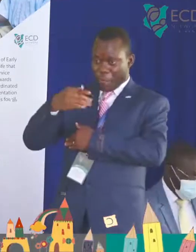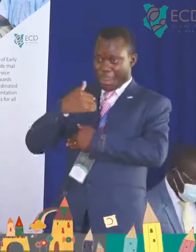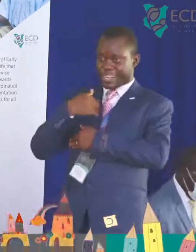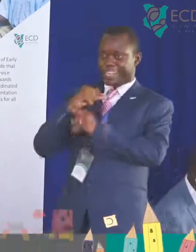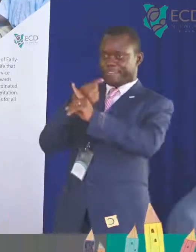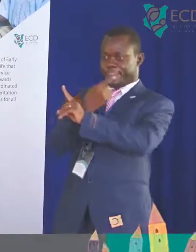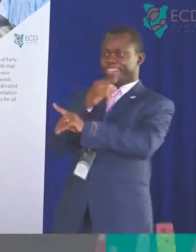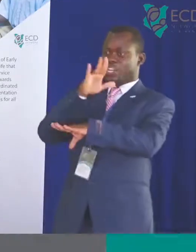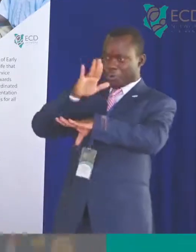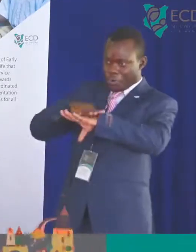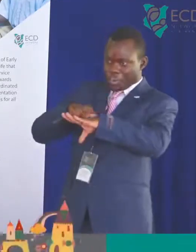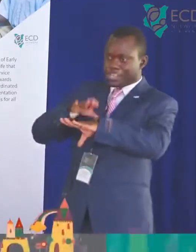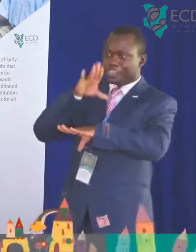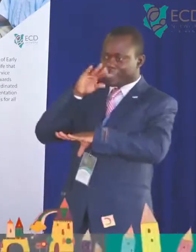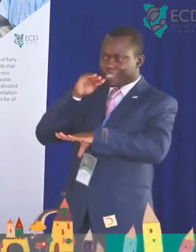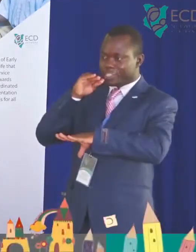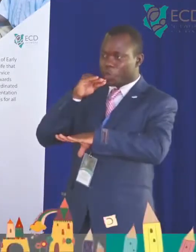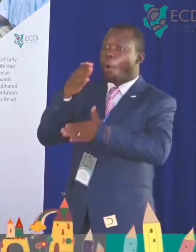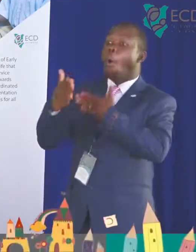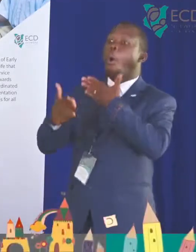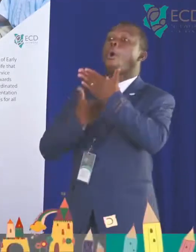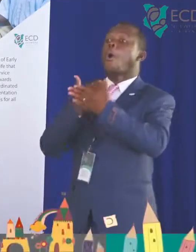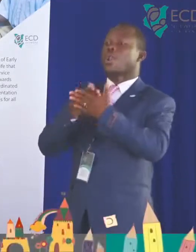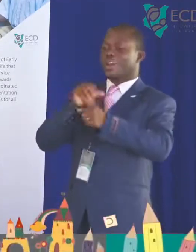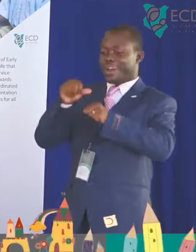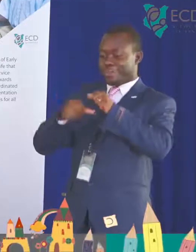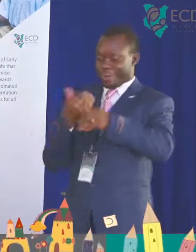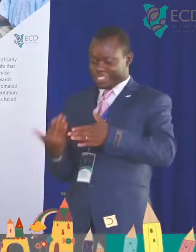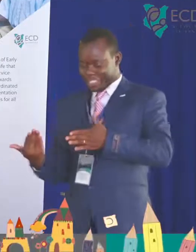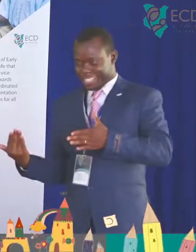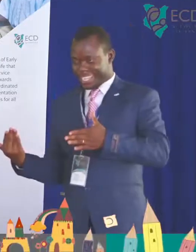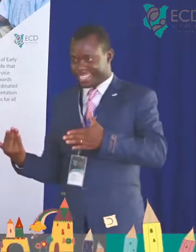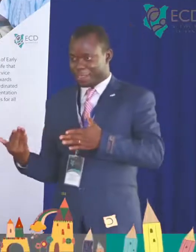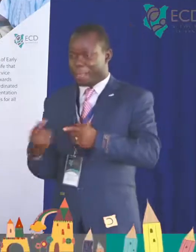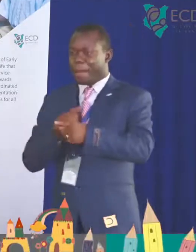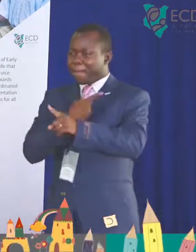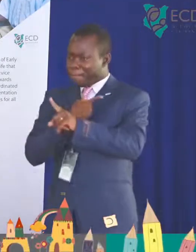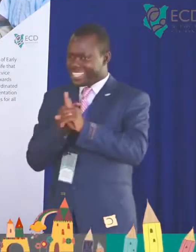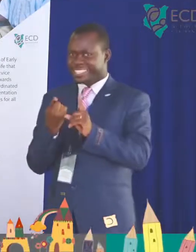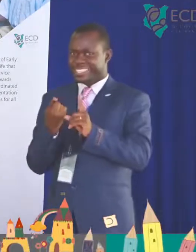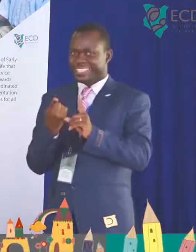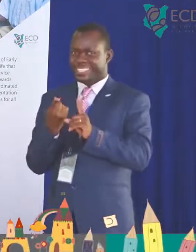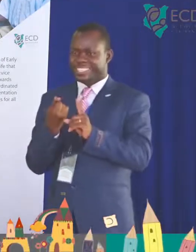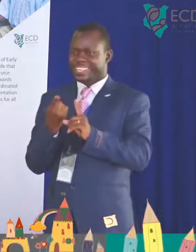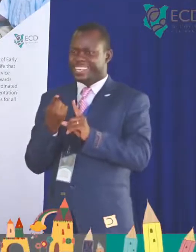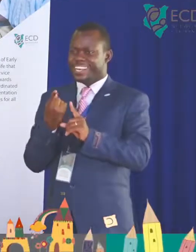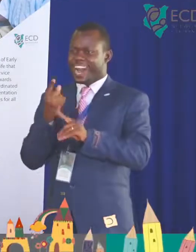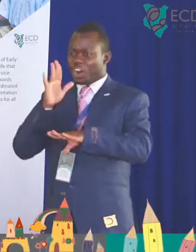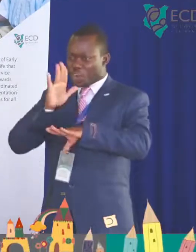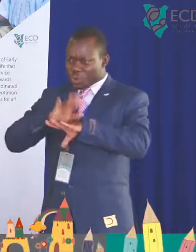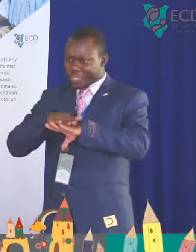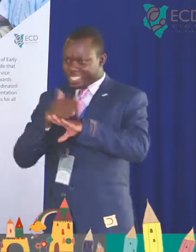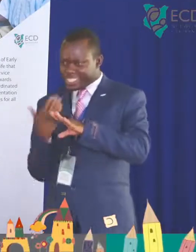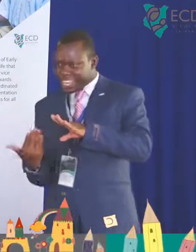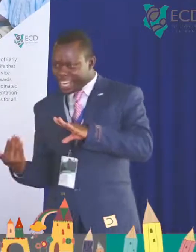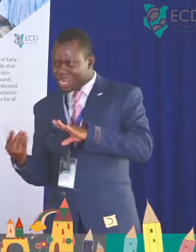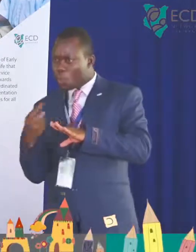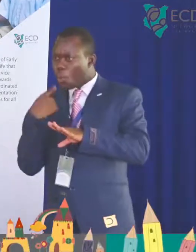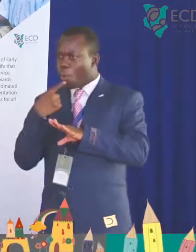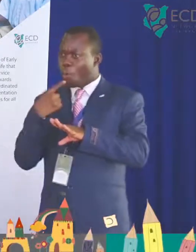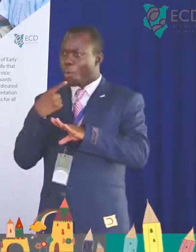but the unique child that nobody seems to remember is a child serving a sentence